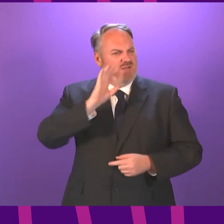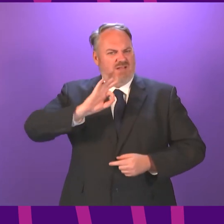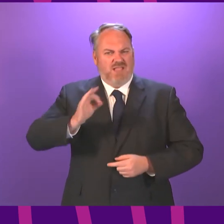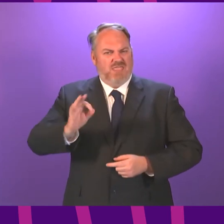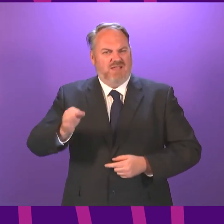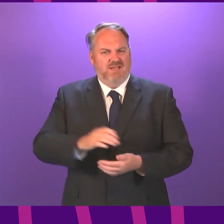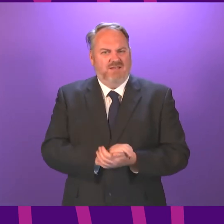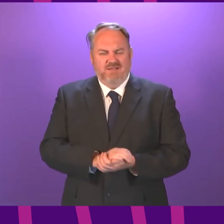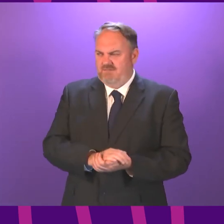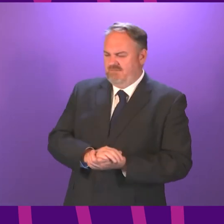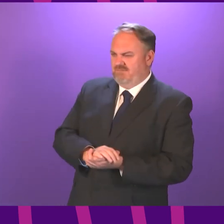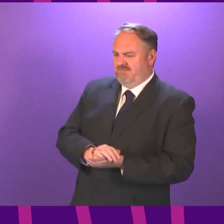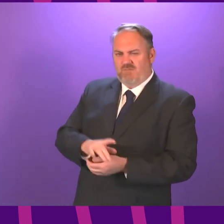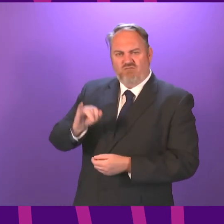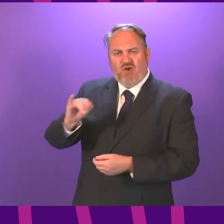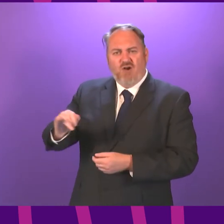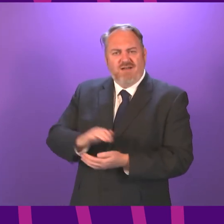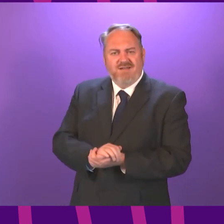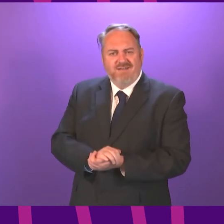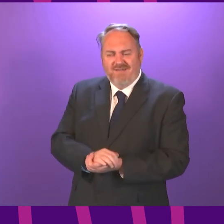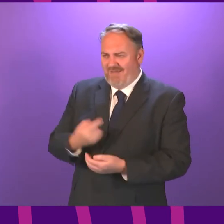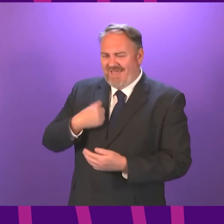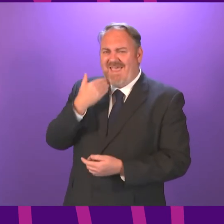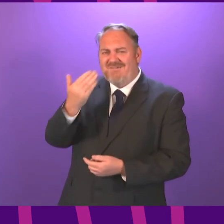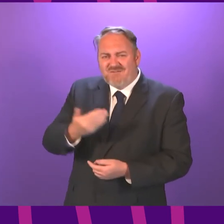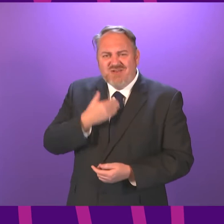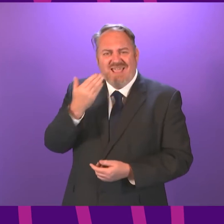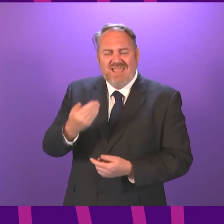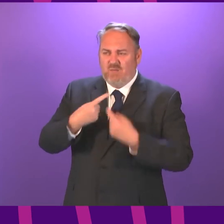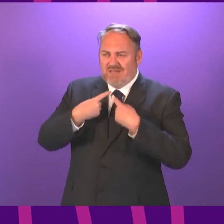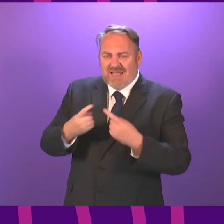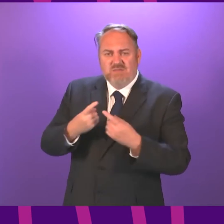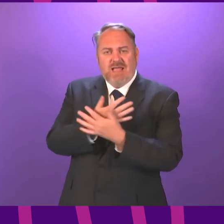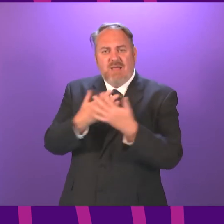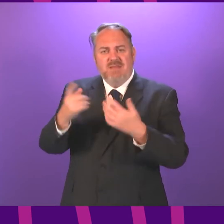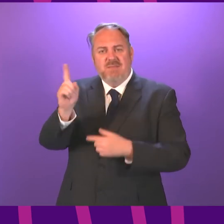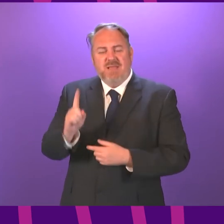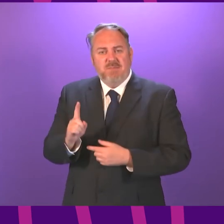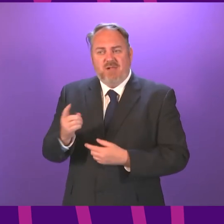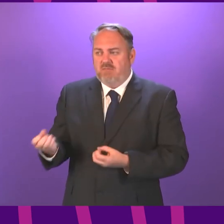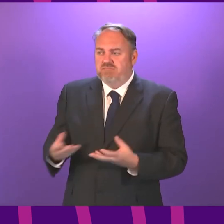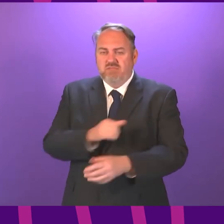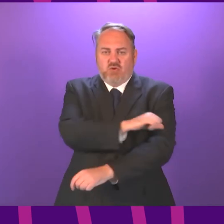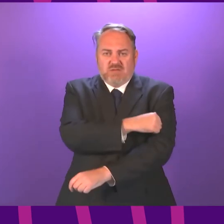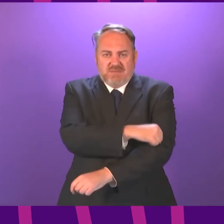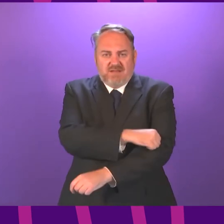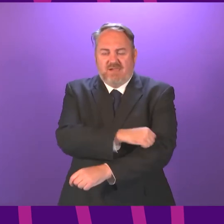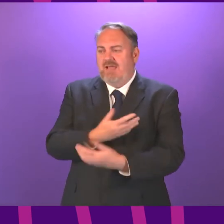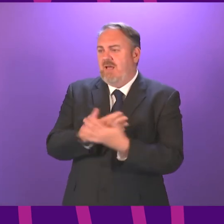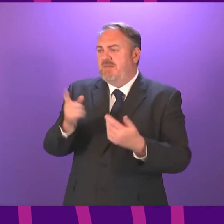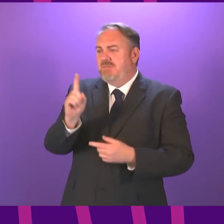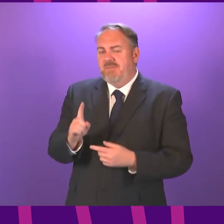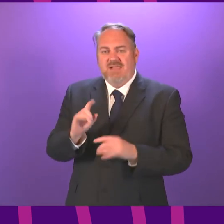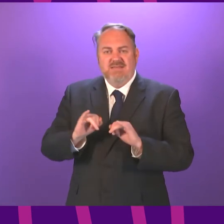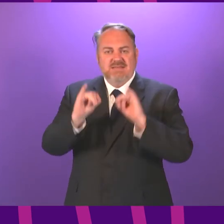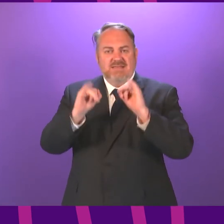just factually wrong. We publish every single day the numbers who are in hospital and the numbers who are in intensive care and the numbers